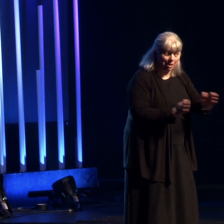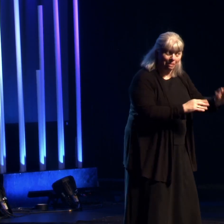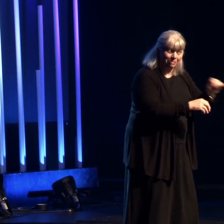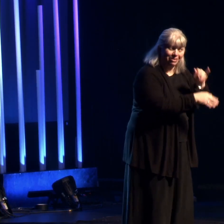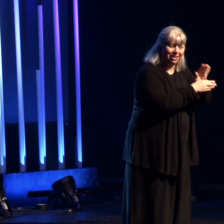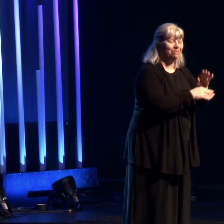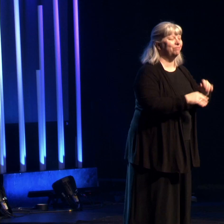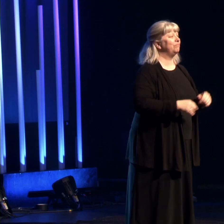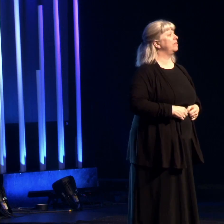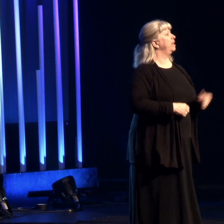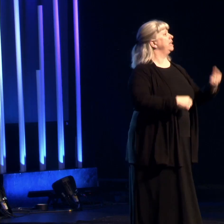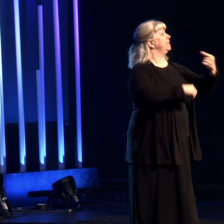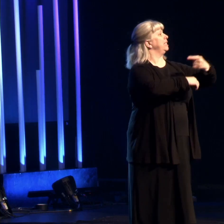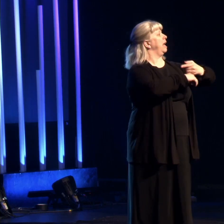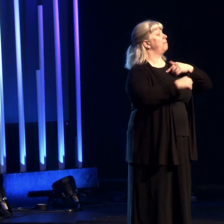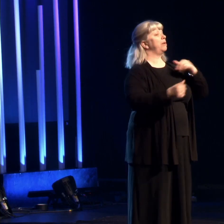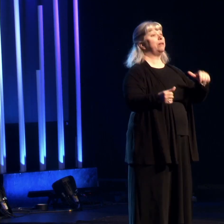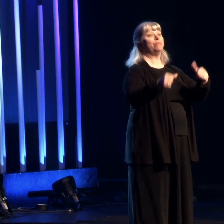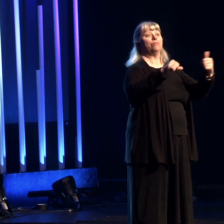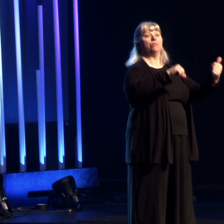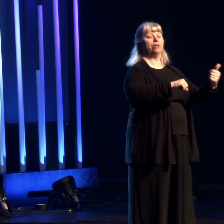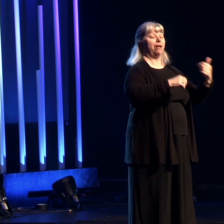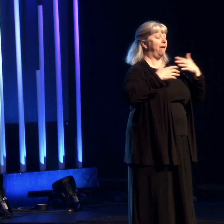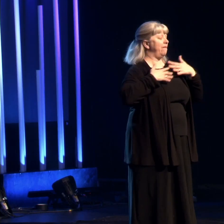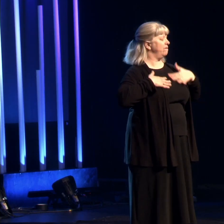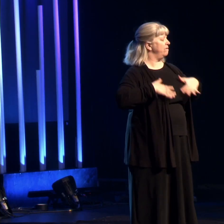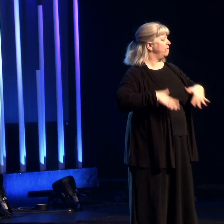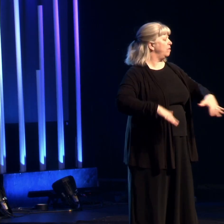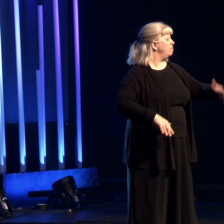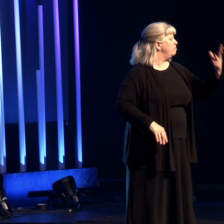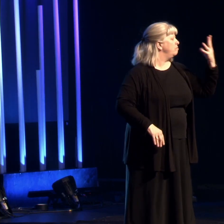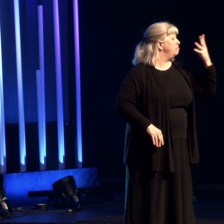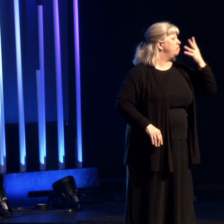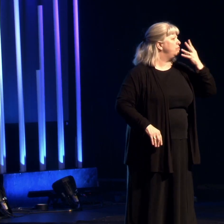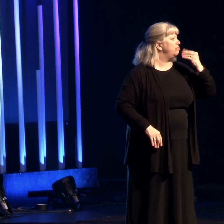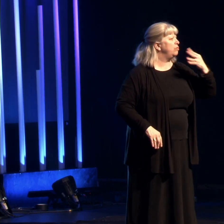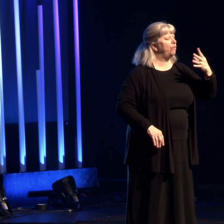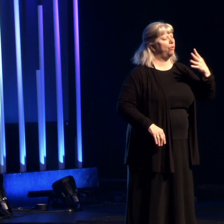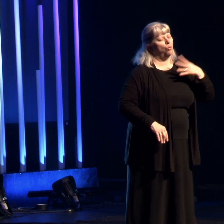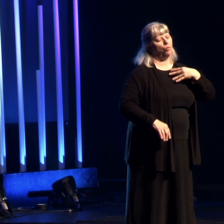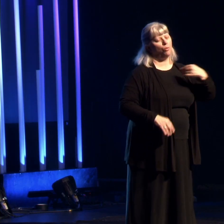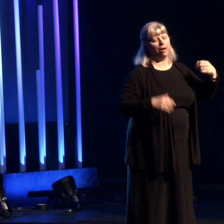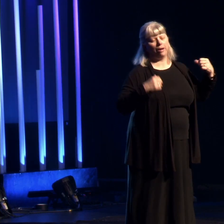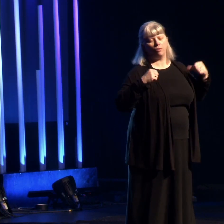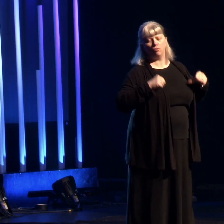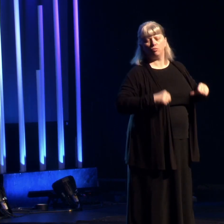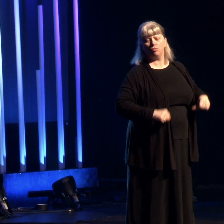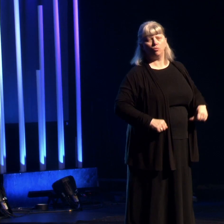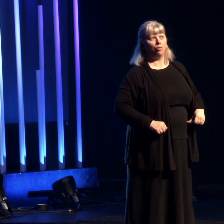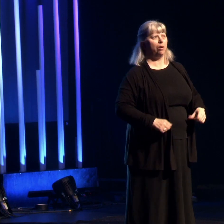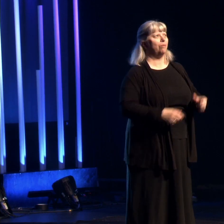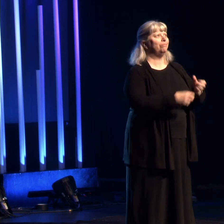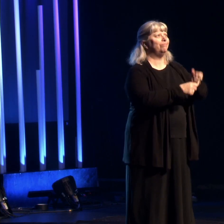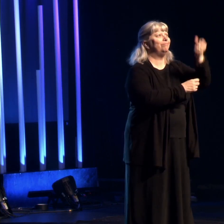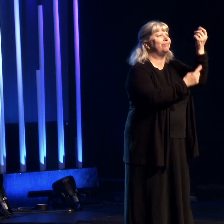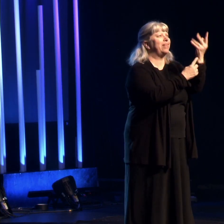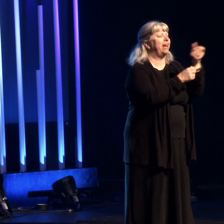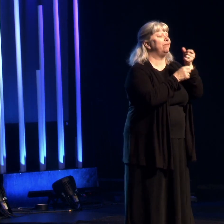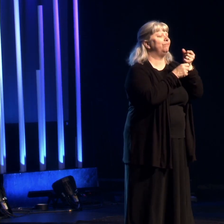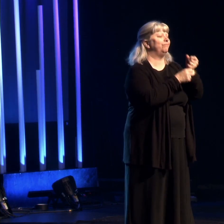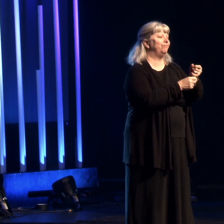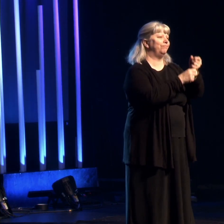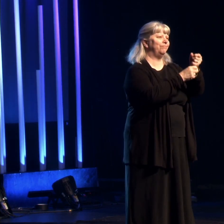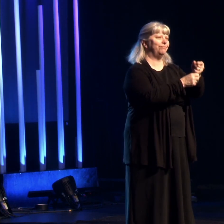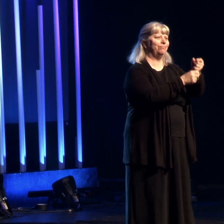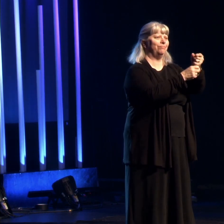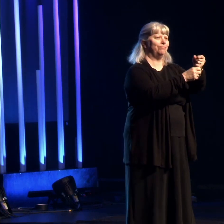And on the day of my baptism, I wore a beautiful white robe, and I carried a tall candle, and I walked